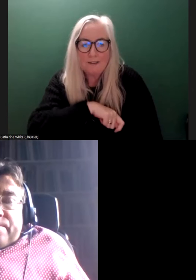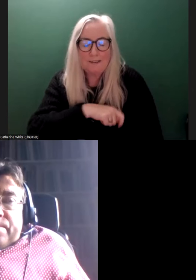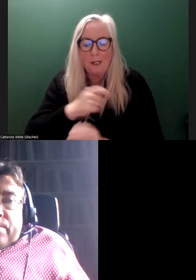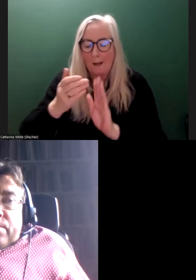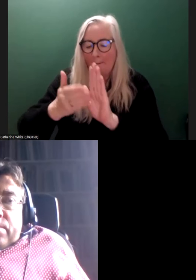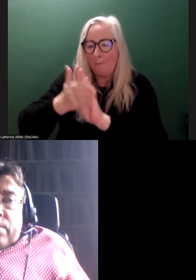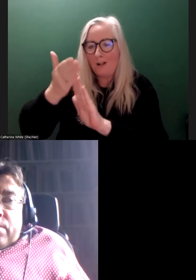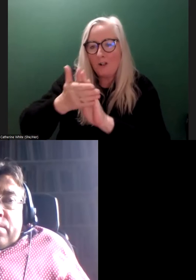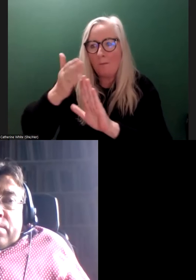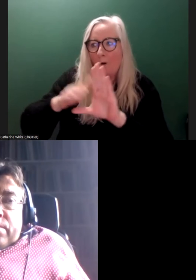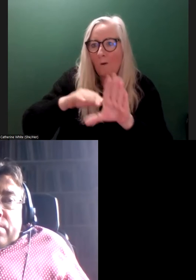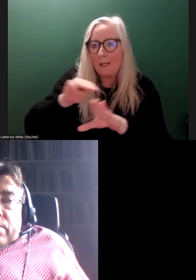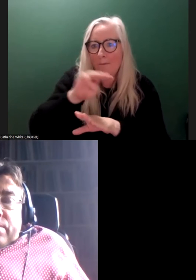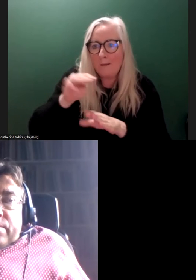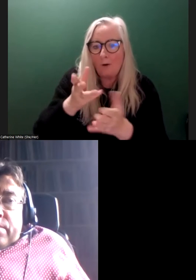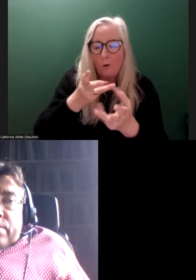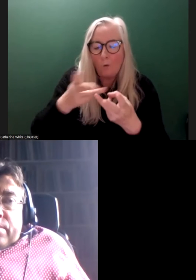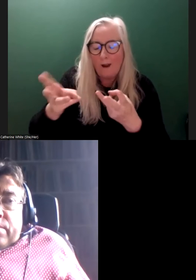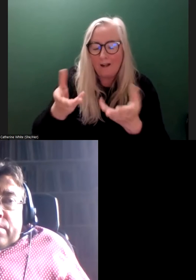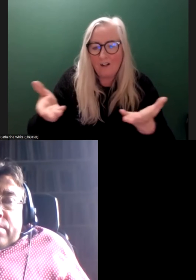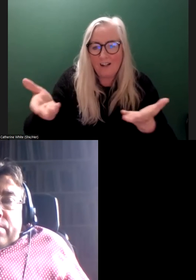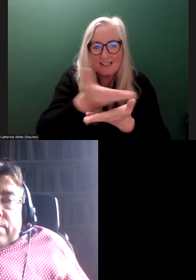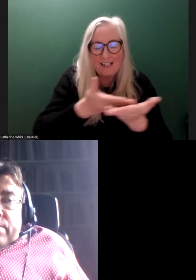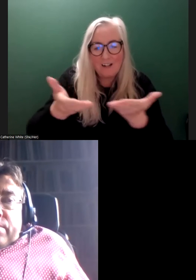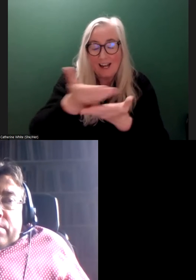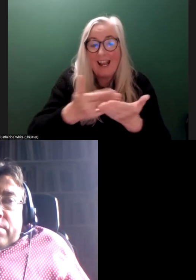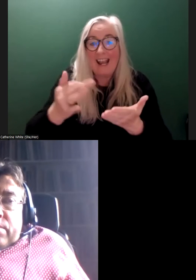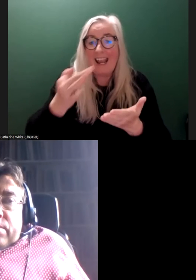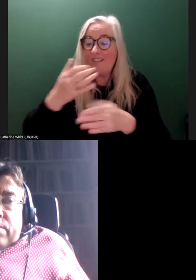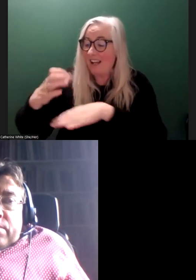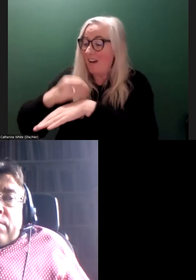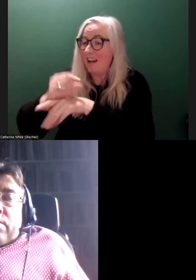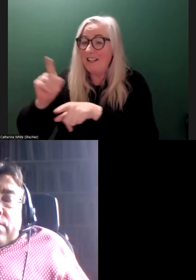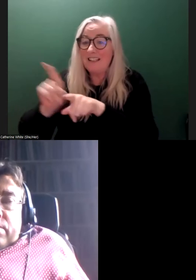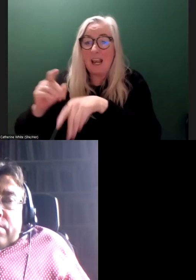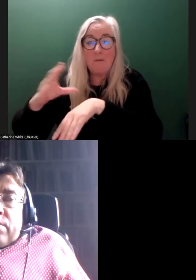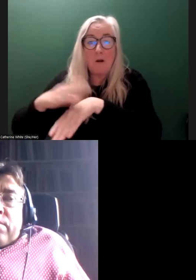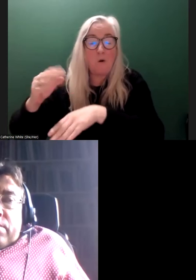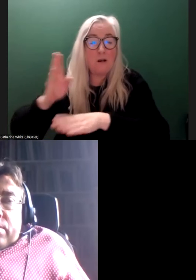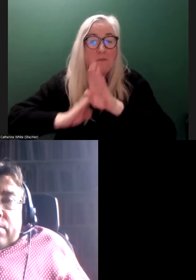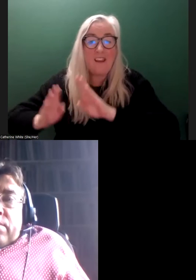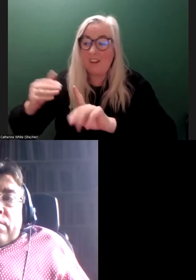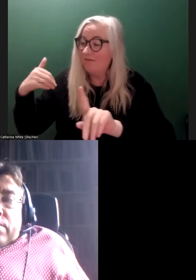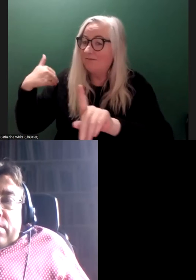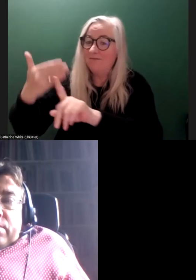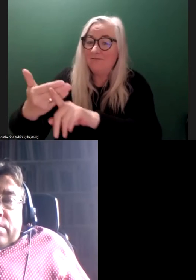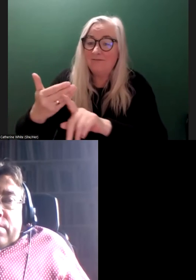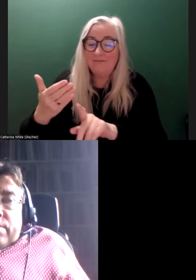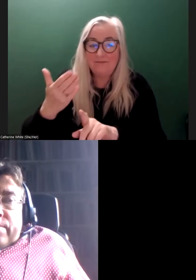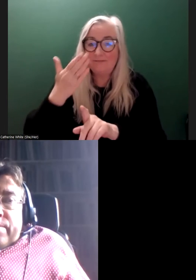when you're building consultations. It's the status quo behavior is, or status quo bias, excuse me,